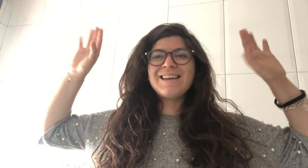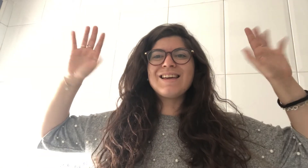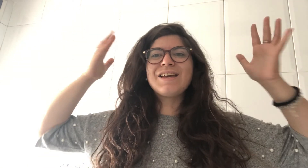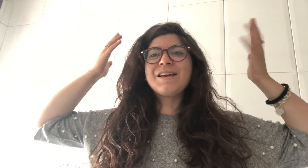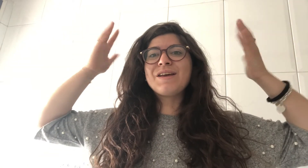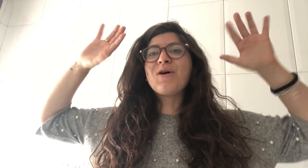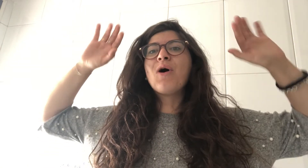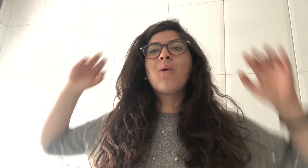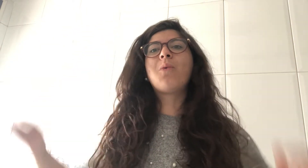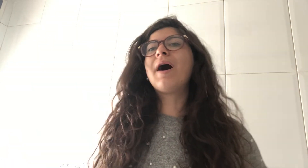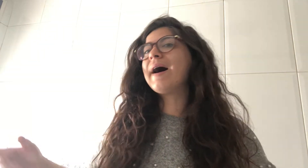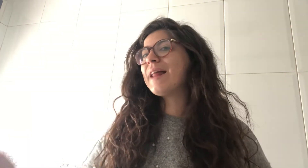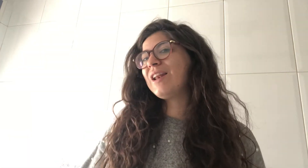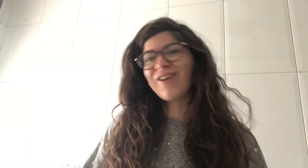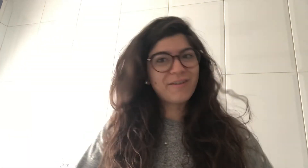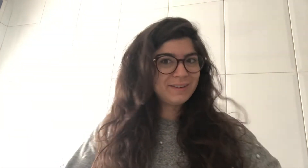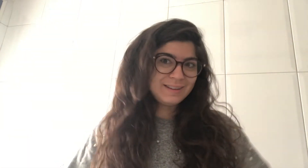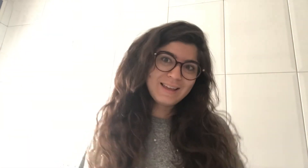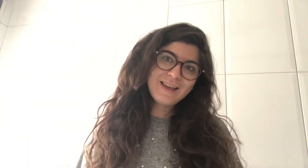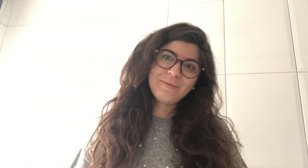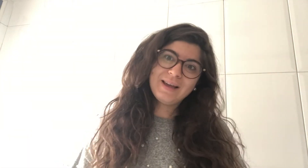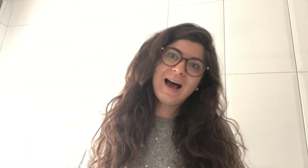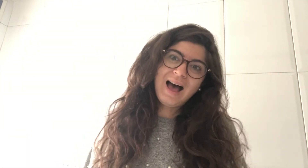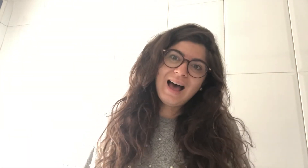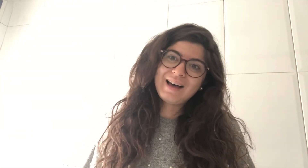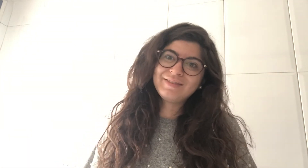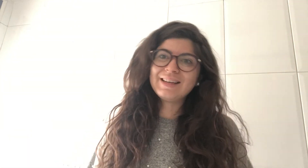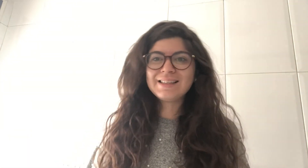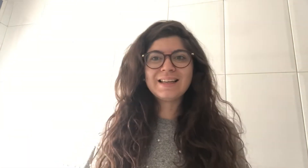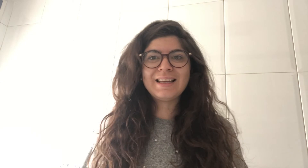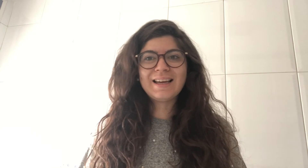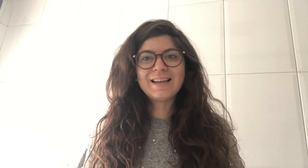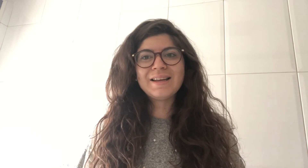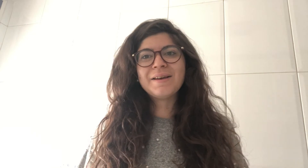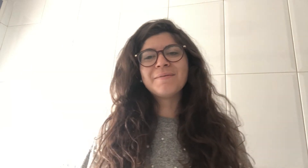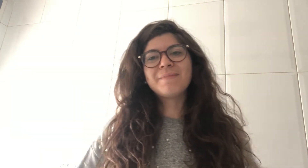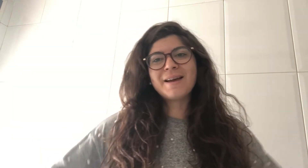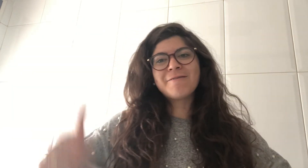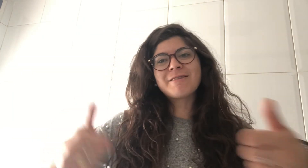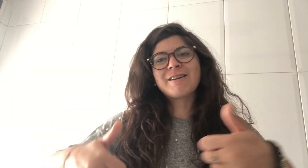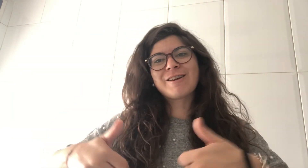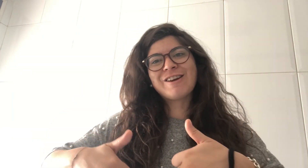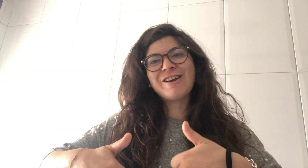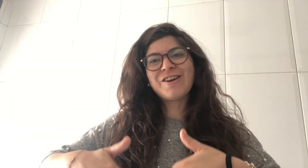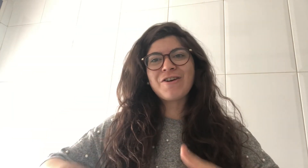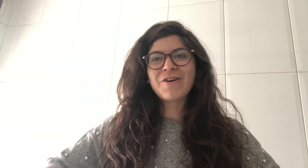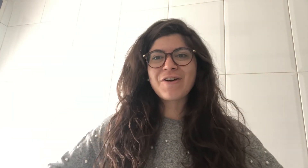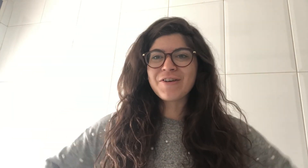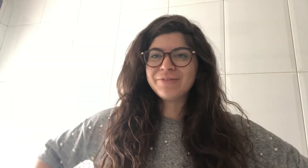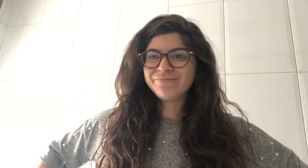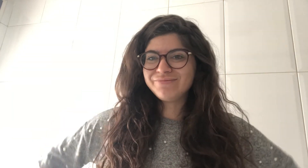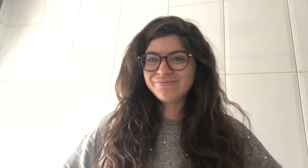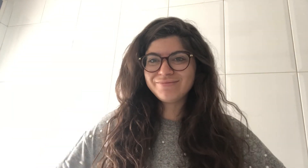sunny what a lovely day we have isn't it very good hmm